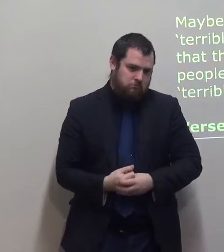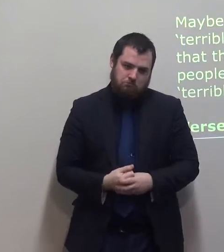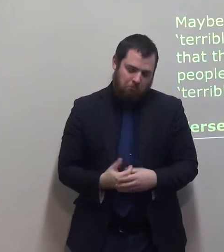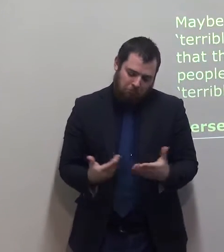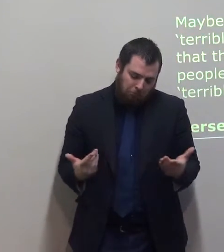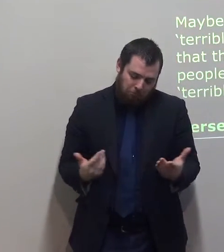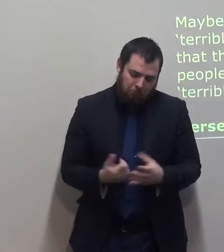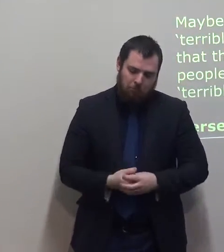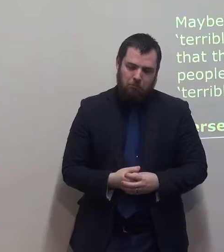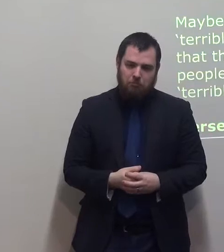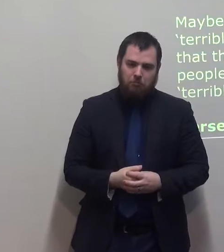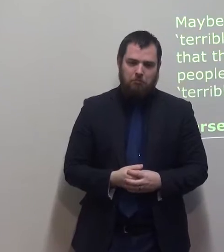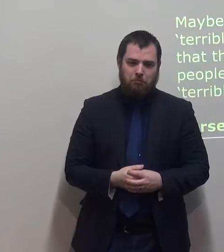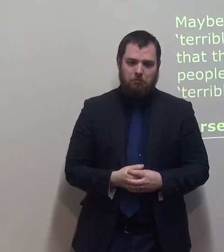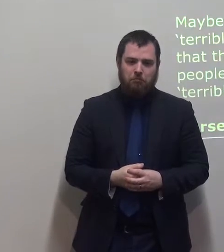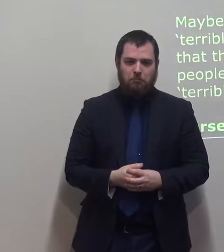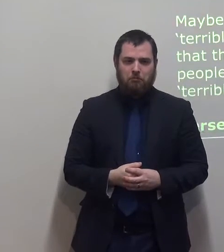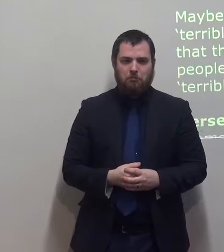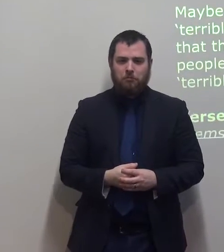What will the time of the time be like?